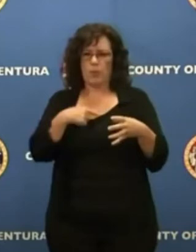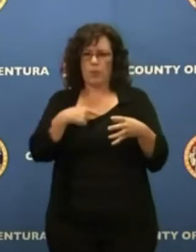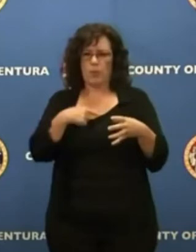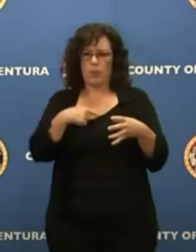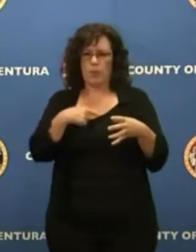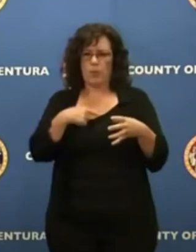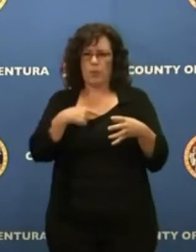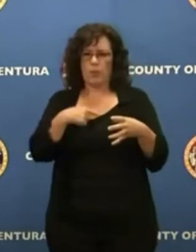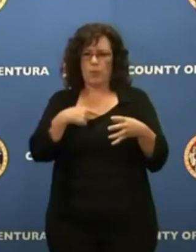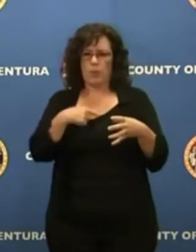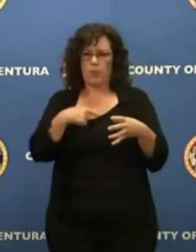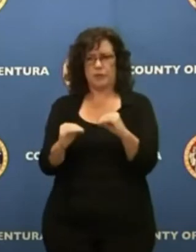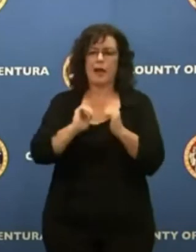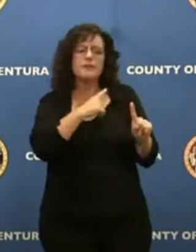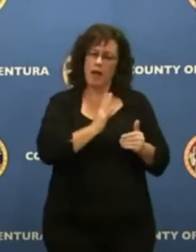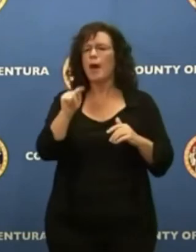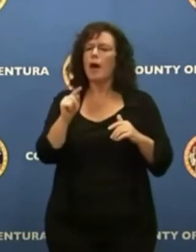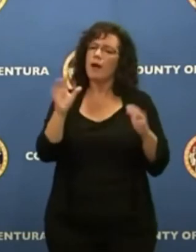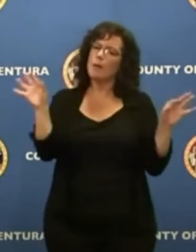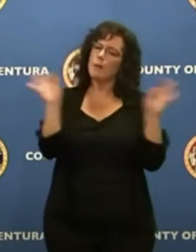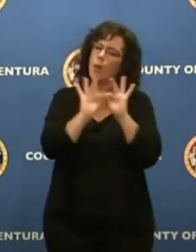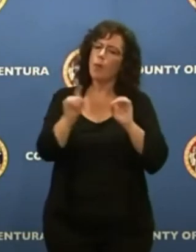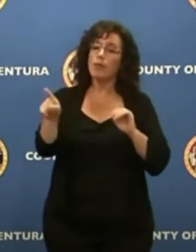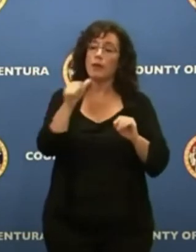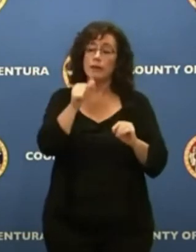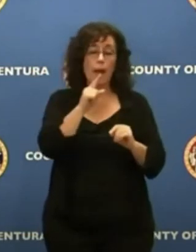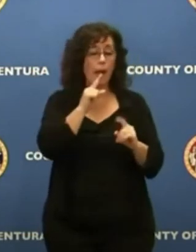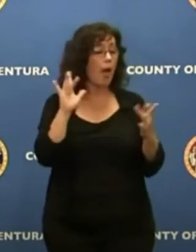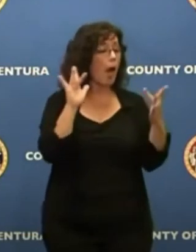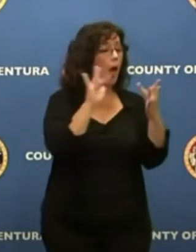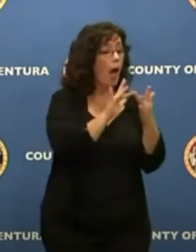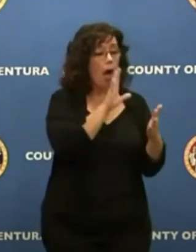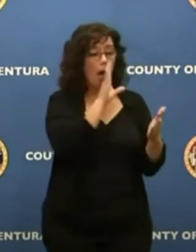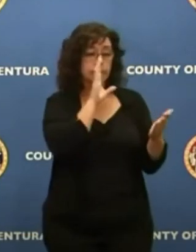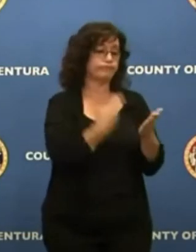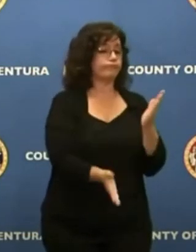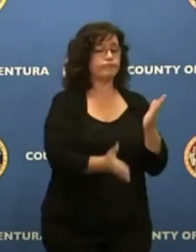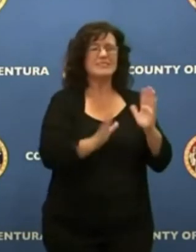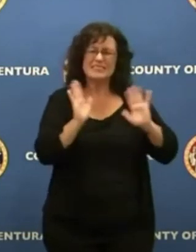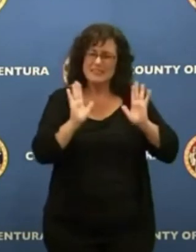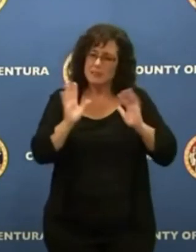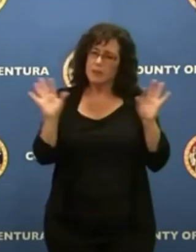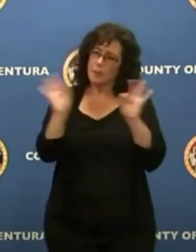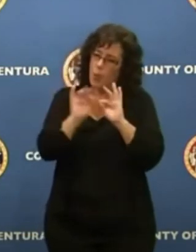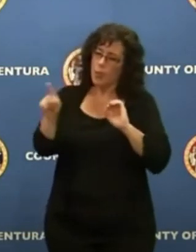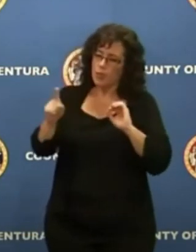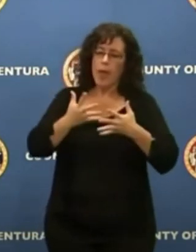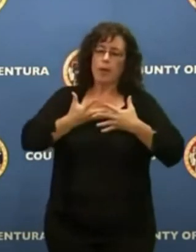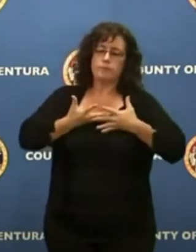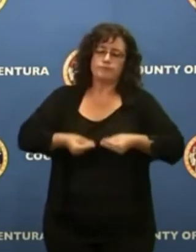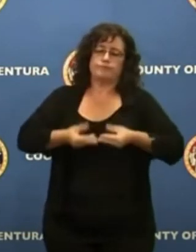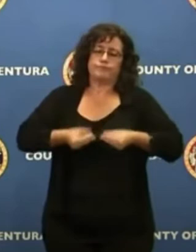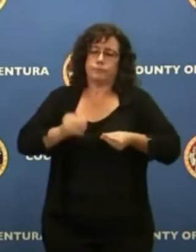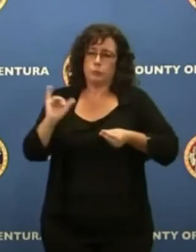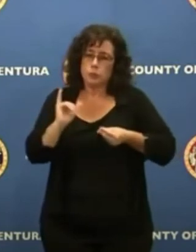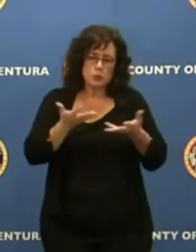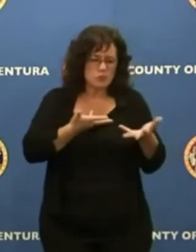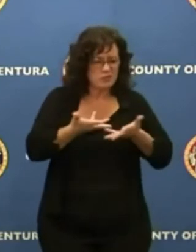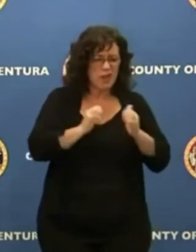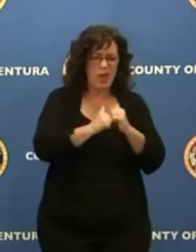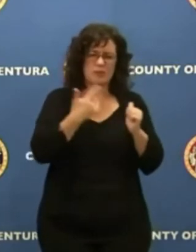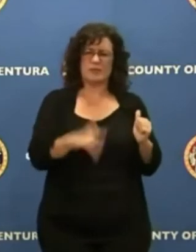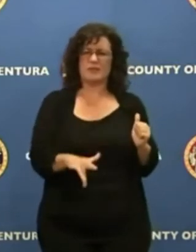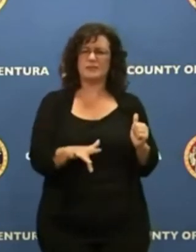contacts. Some of the people we find are going to have